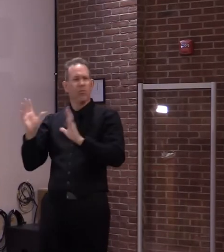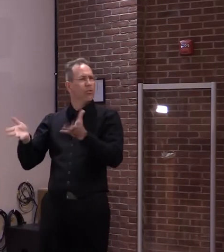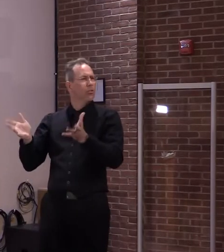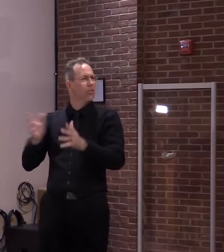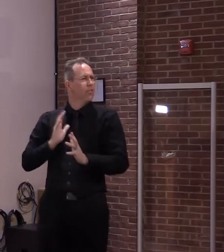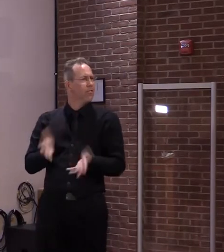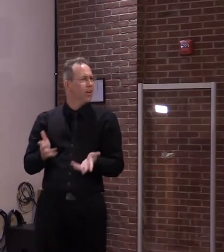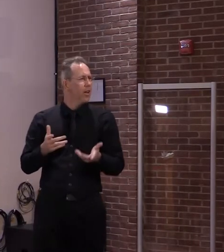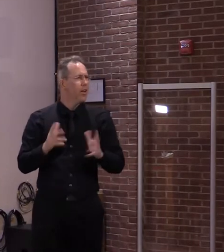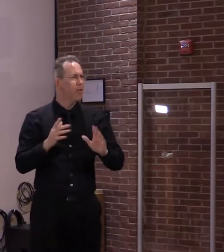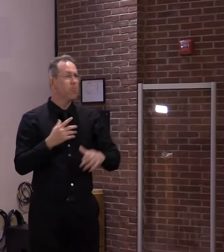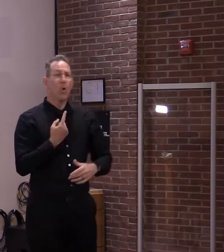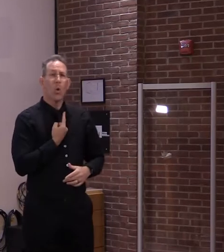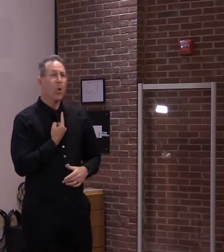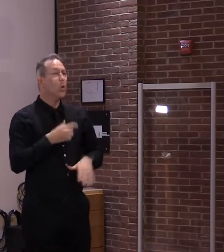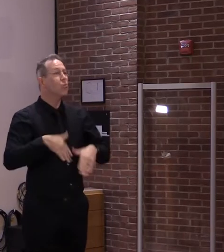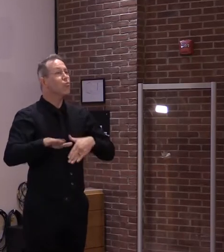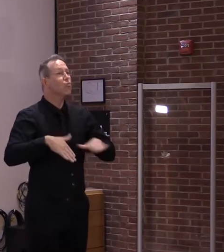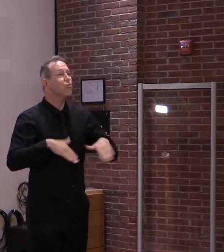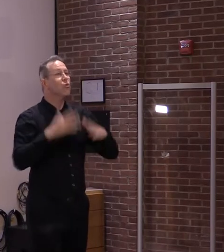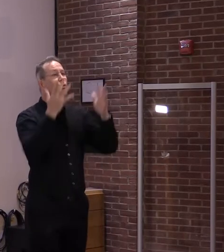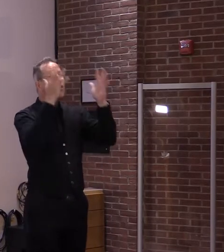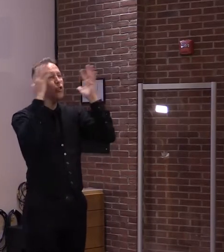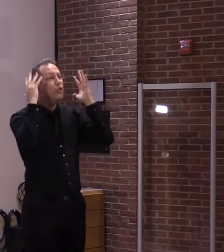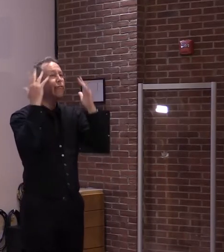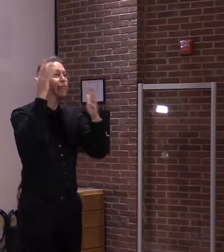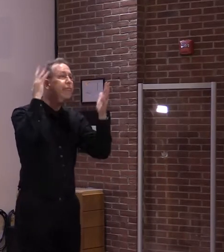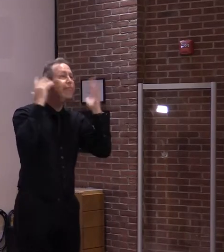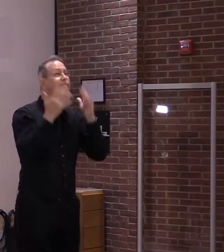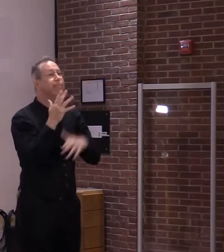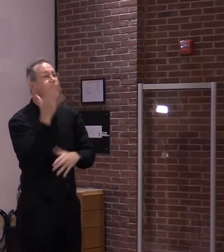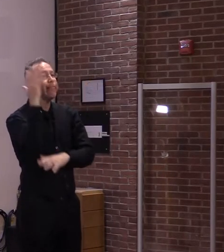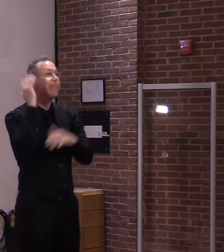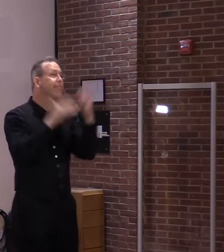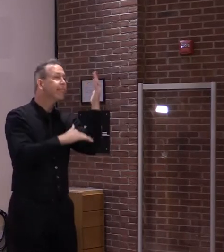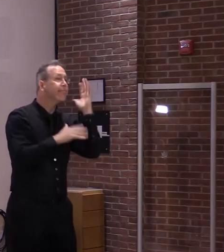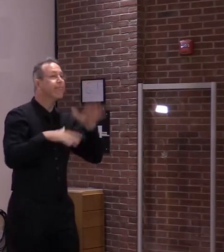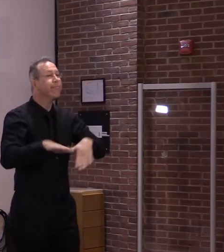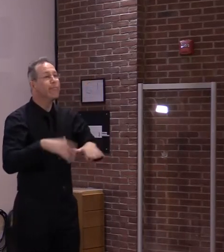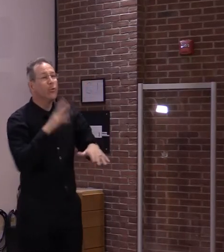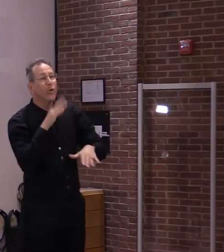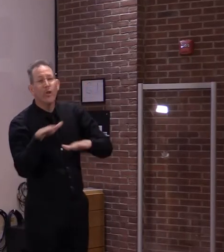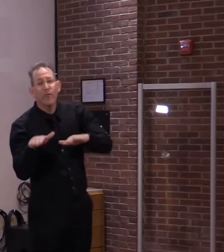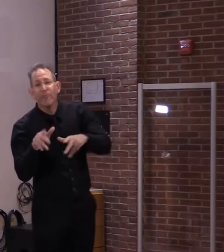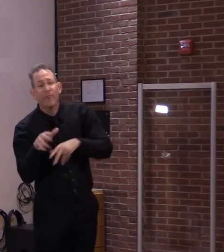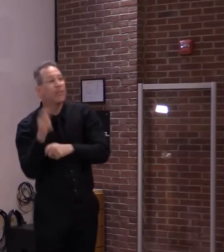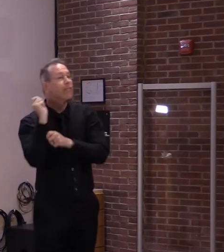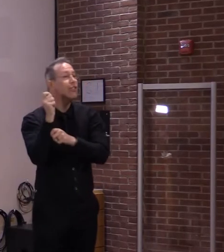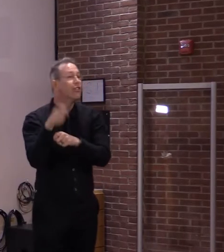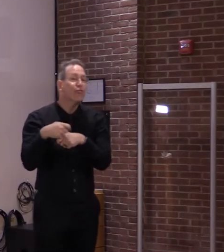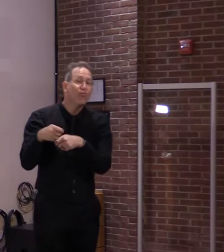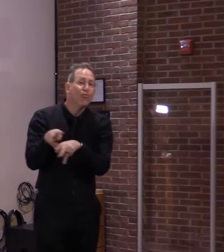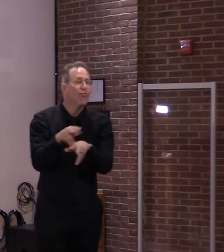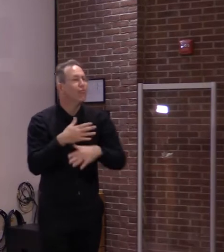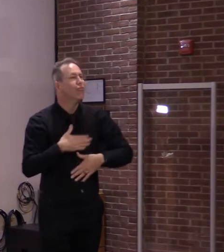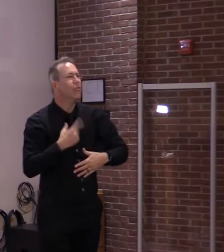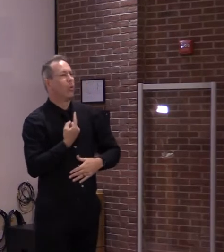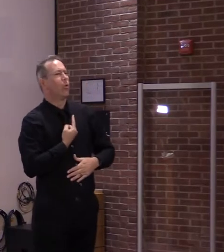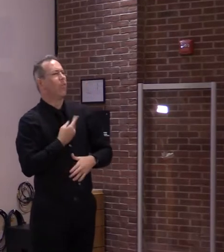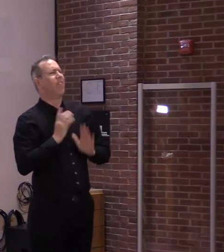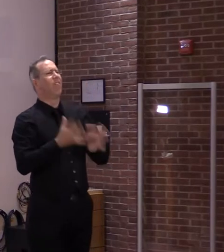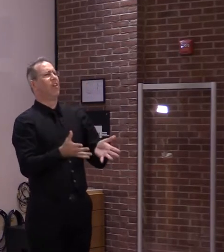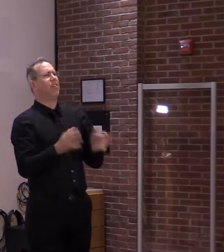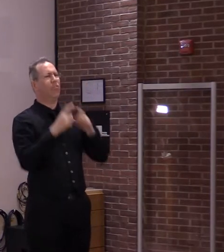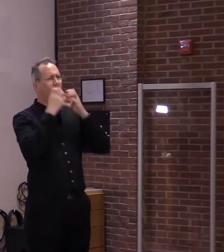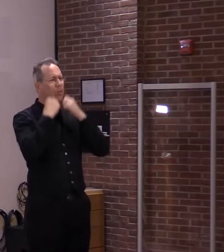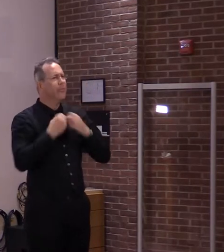in the woods, or on a bike path, or what have you. So again, just those three criteria and trying to put them all